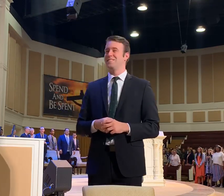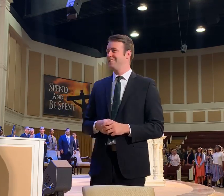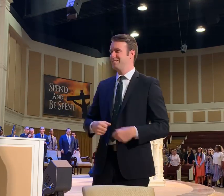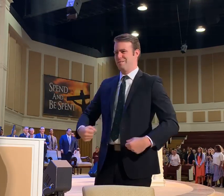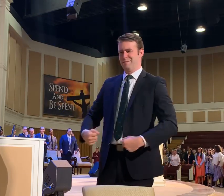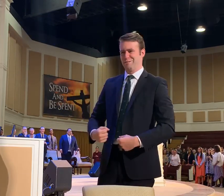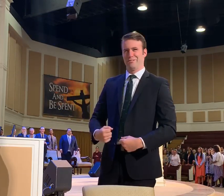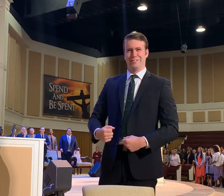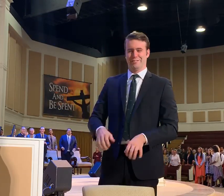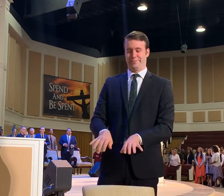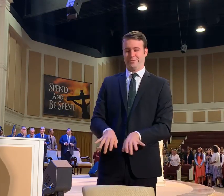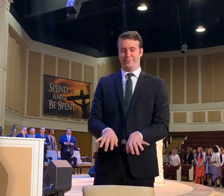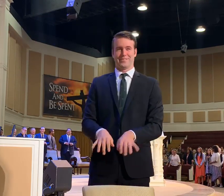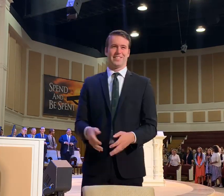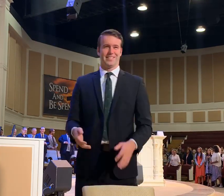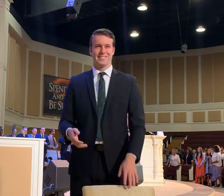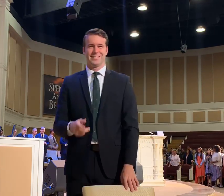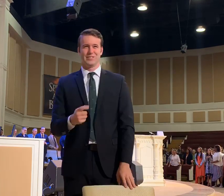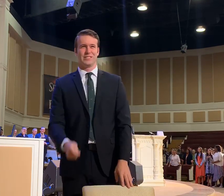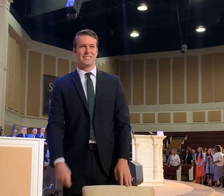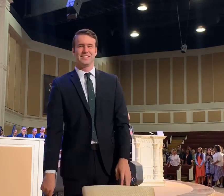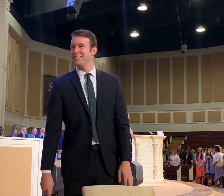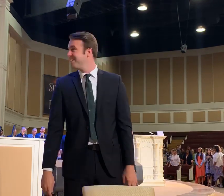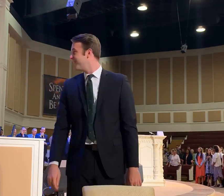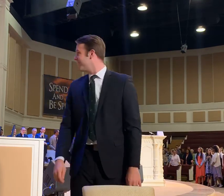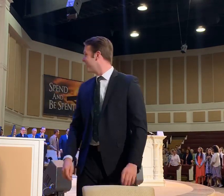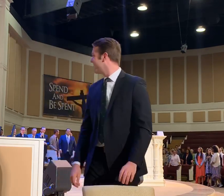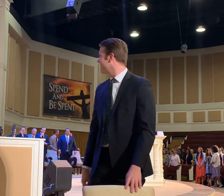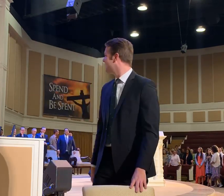I mean,